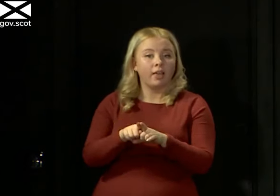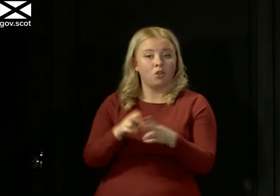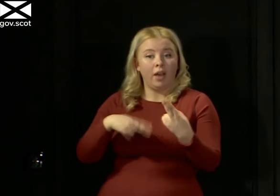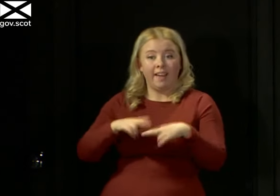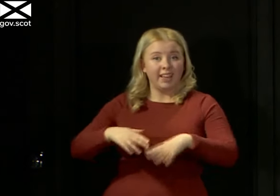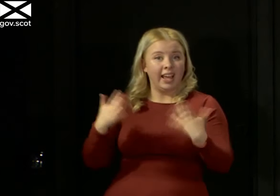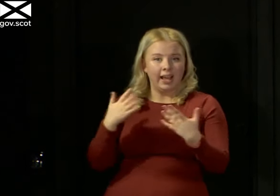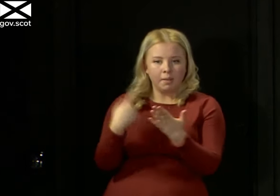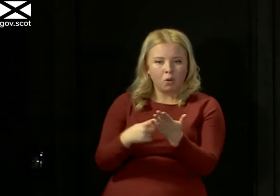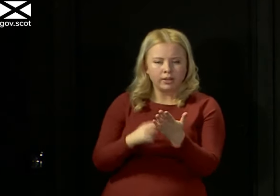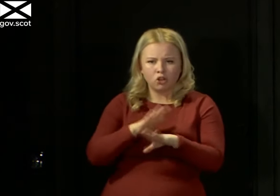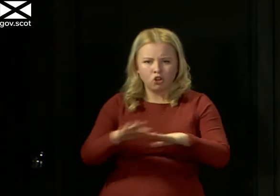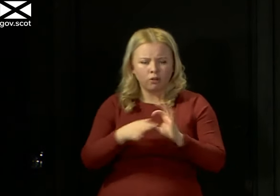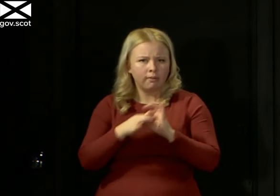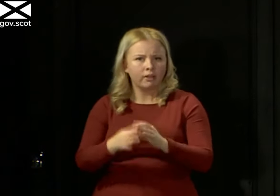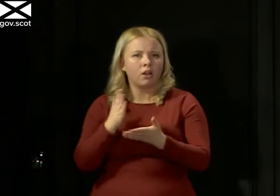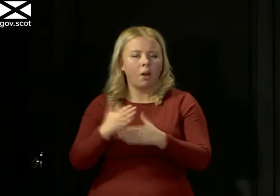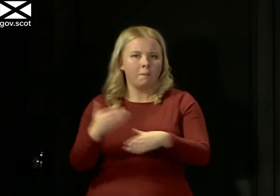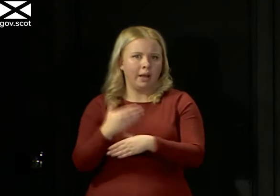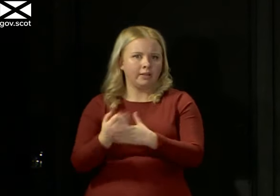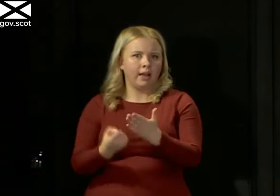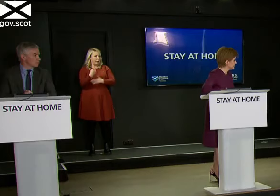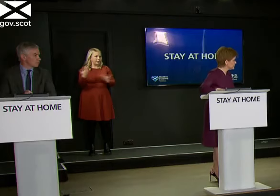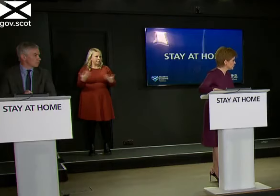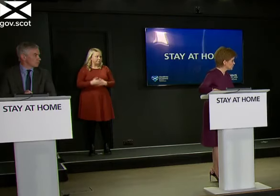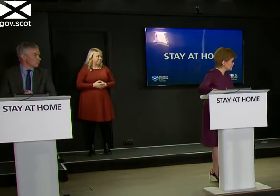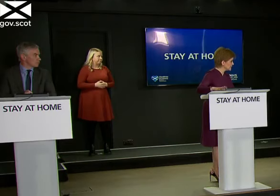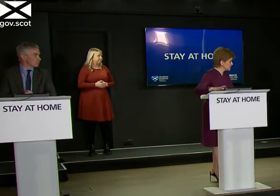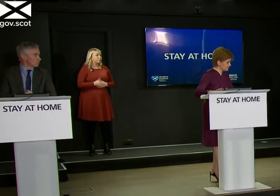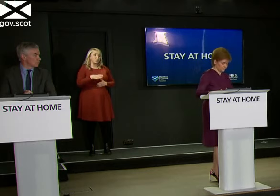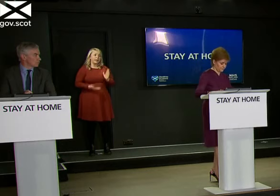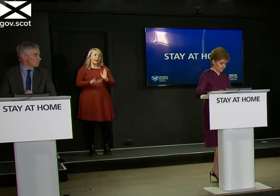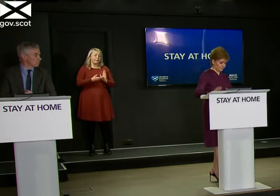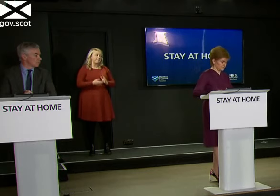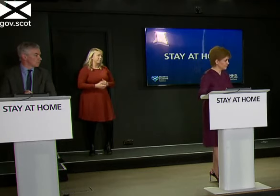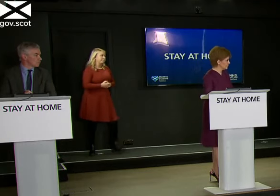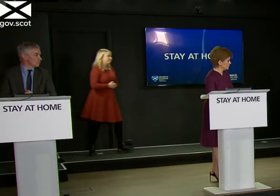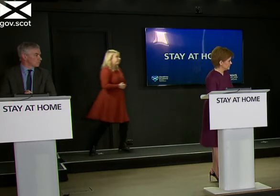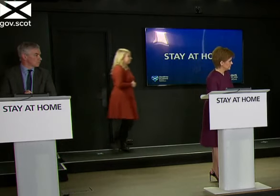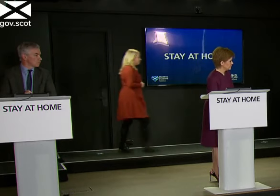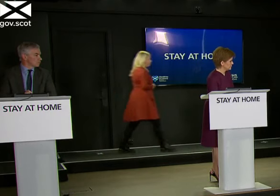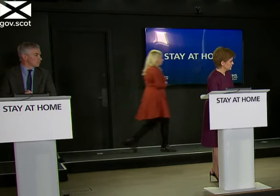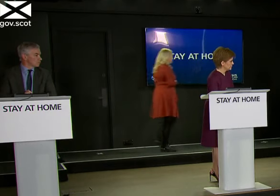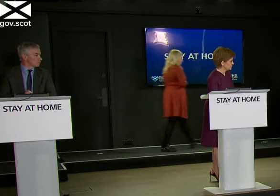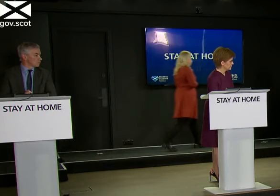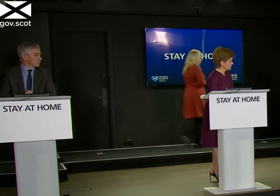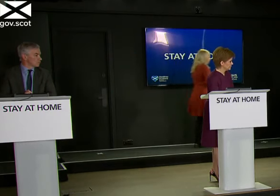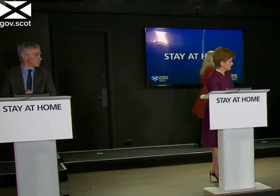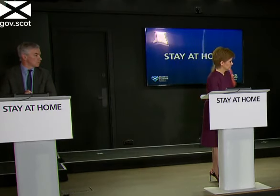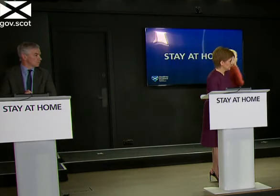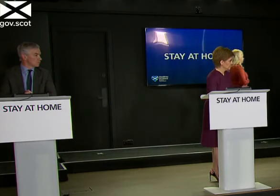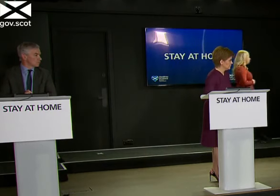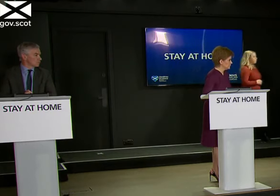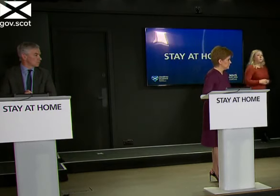practice, we want to know about that so that we can take steps to rectify it. Jean, do you want to add? I'd add two things. First of all, to say we